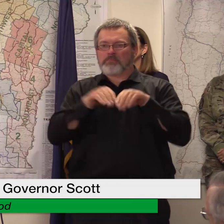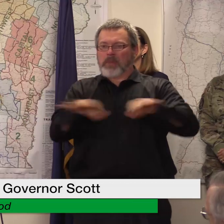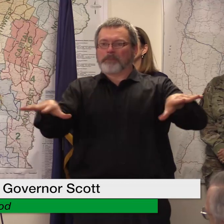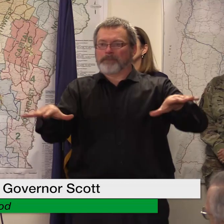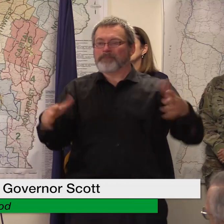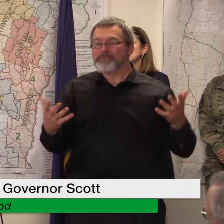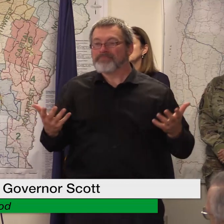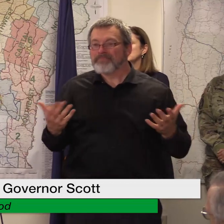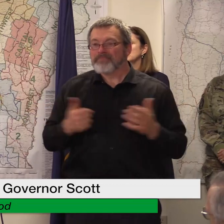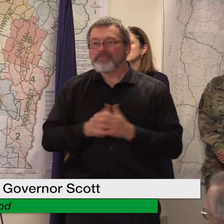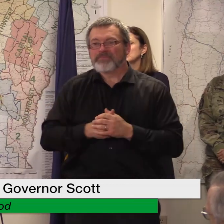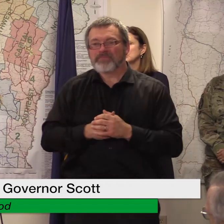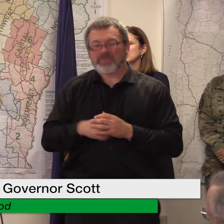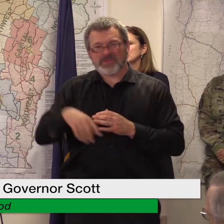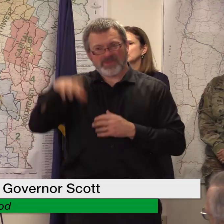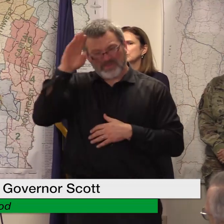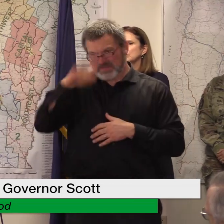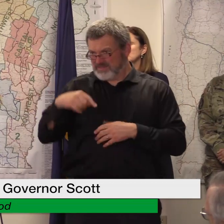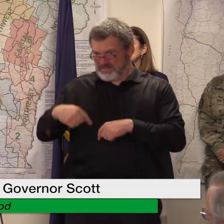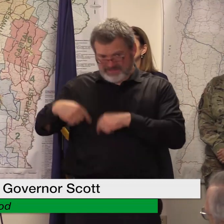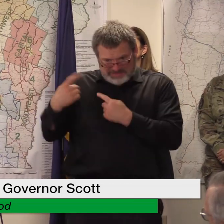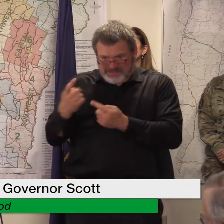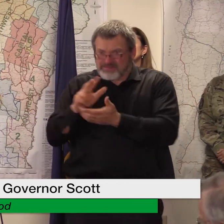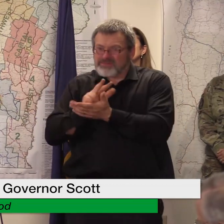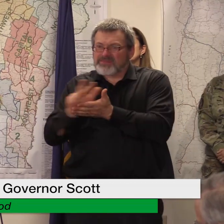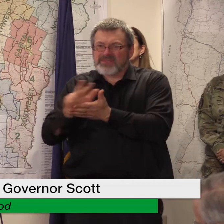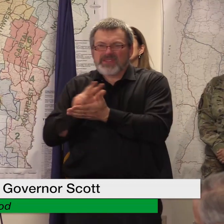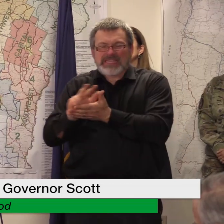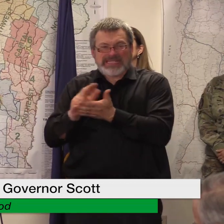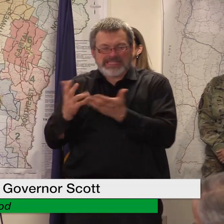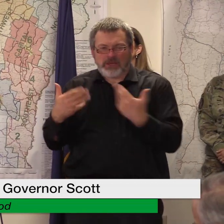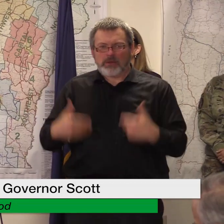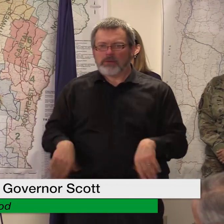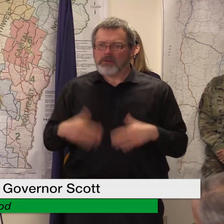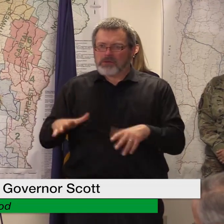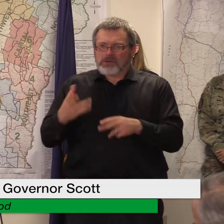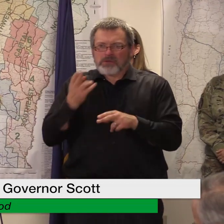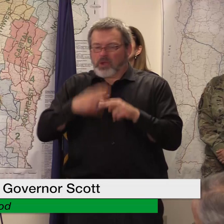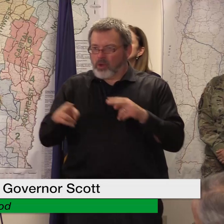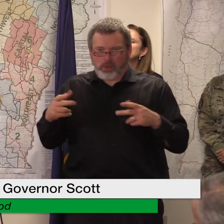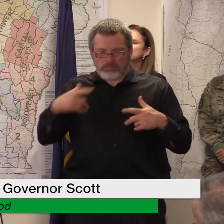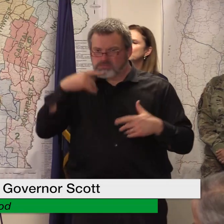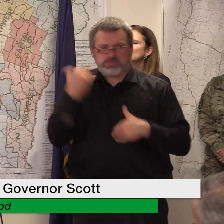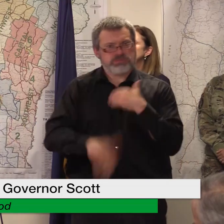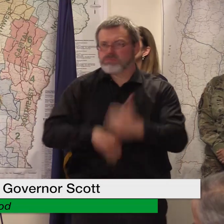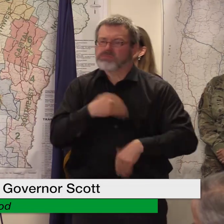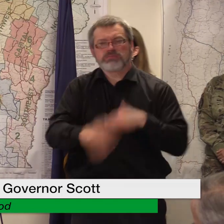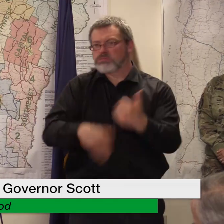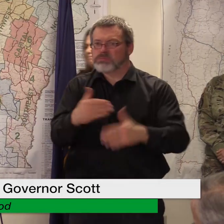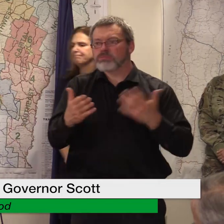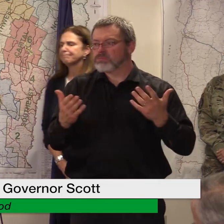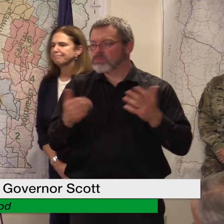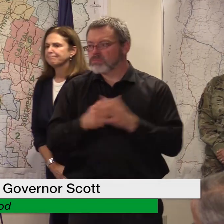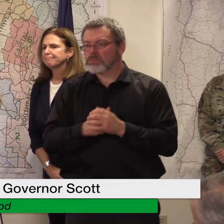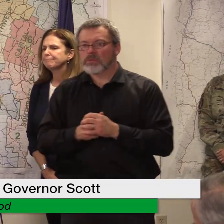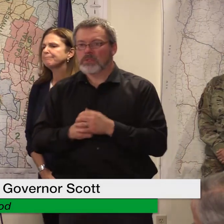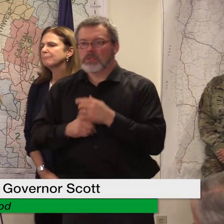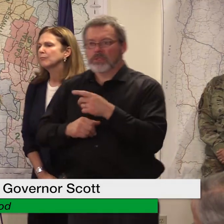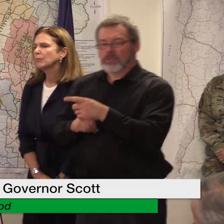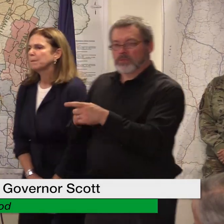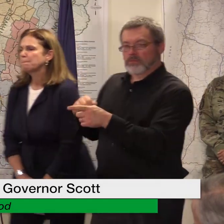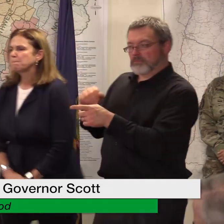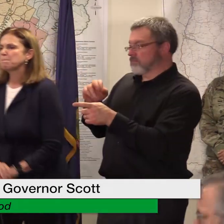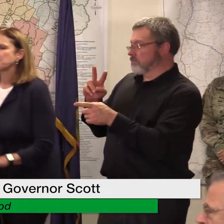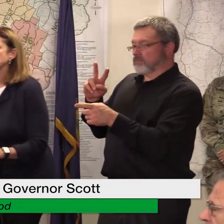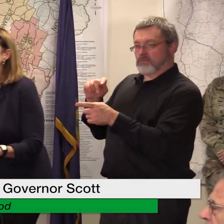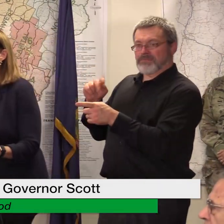be a short-term solution but not a long-term solution and then what commissioner goldstein um the one million dollars